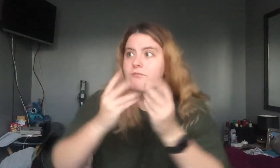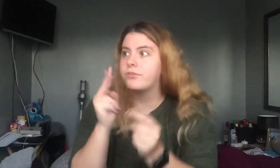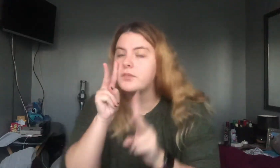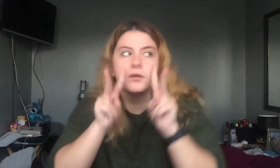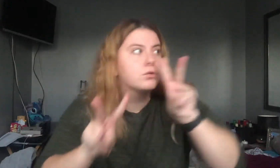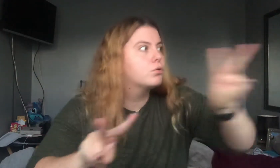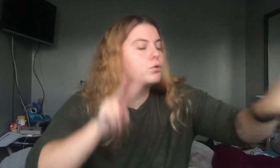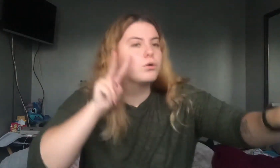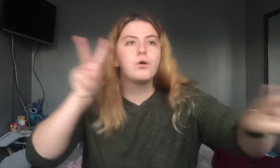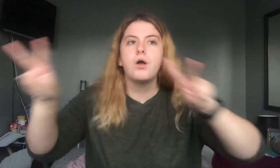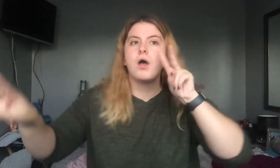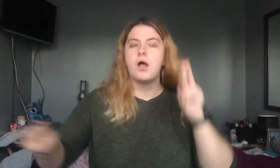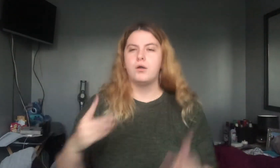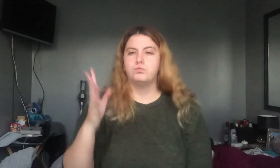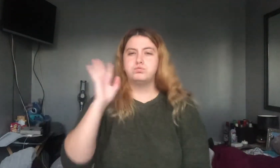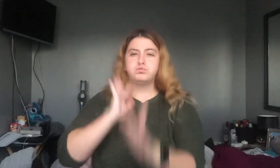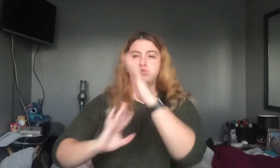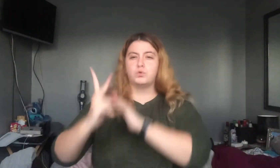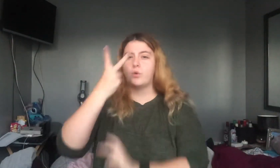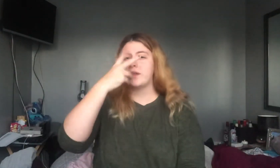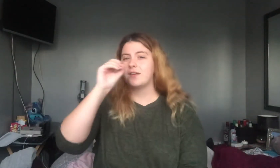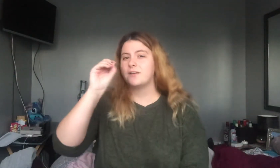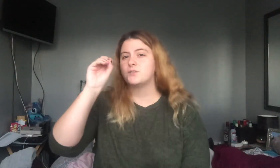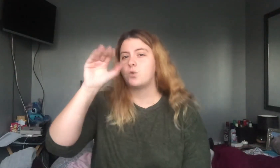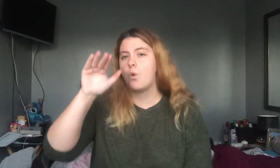me. Once I was 20 years old.